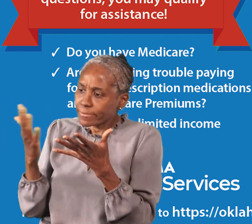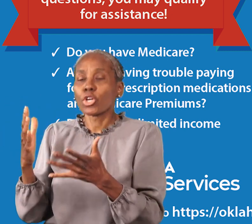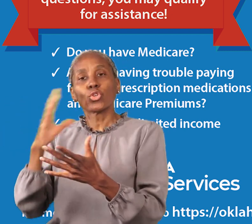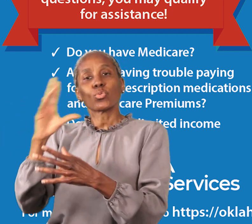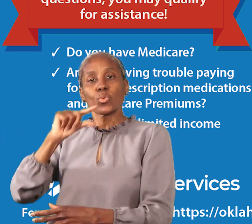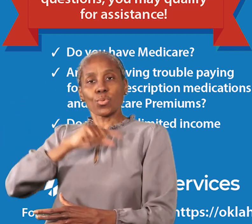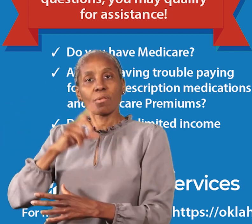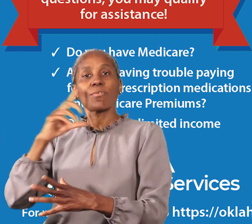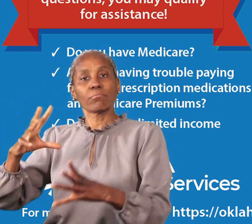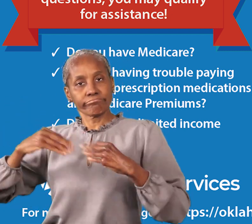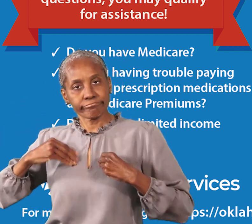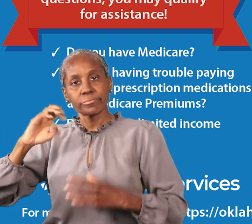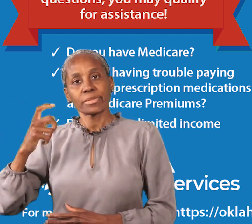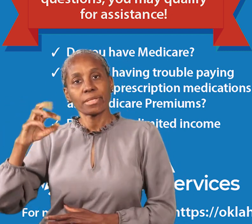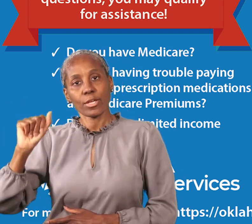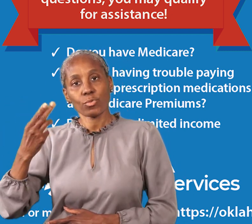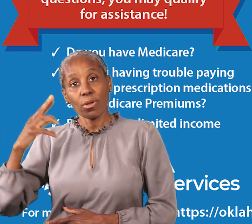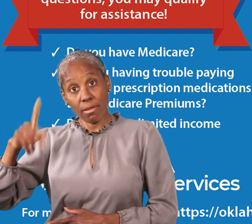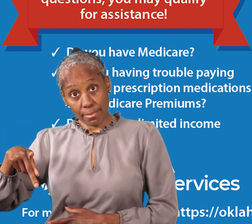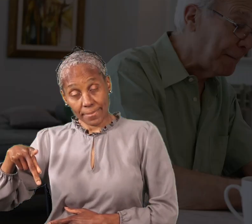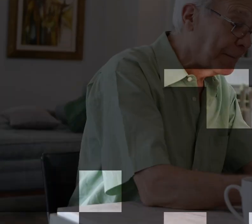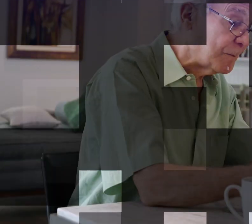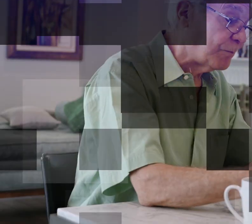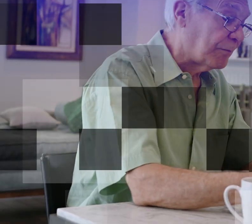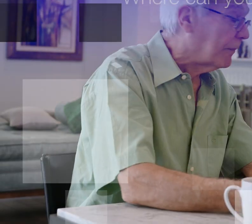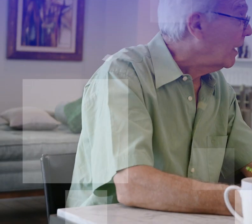coordinator and let's see if you're eligible for extra help.